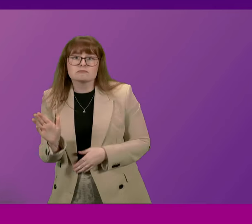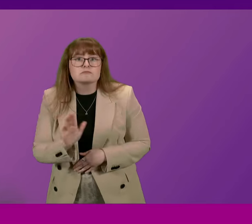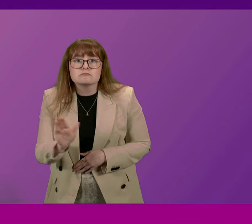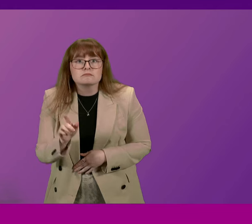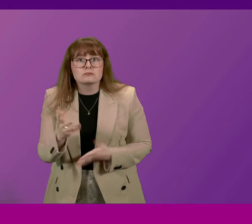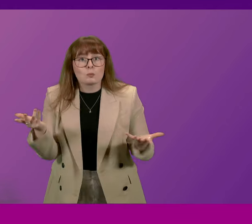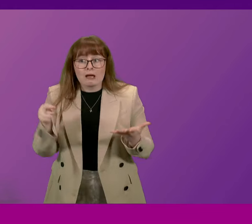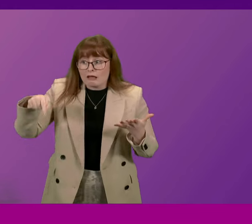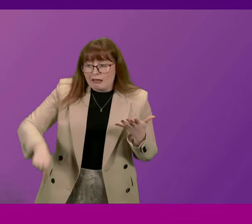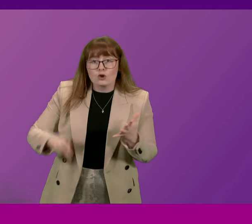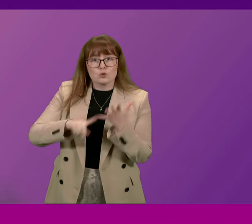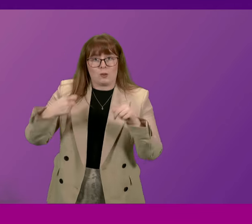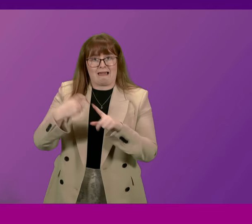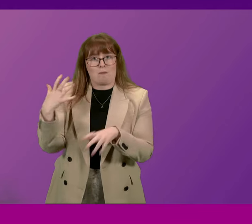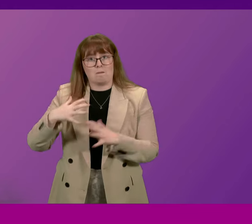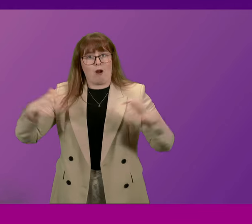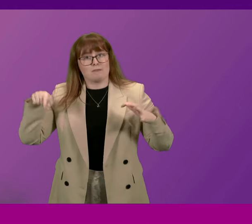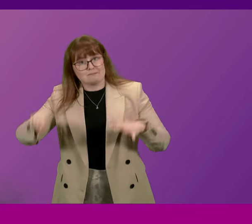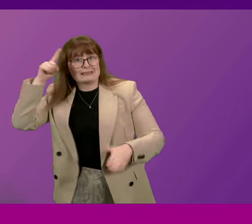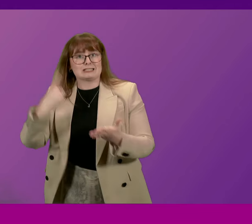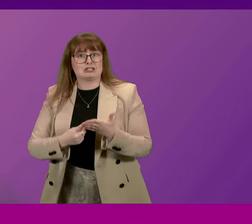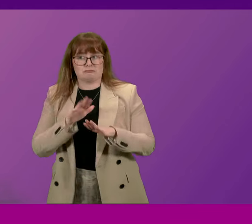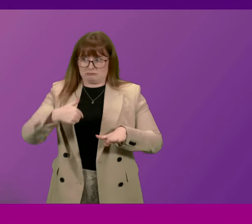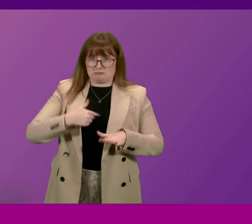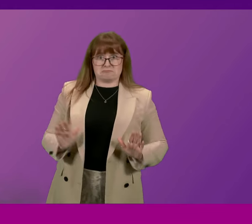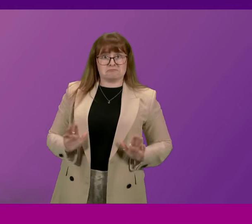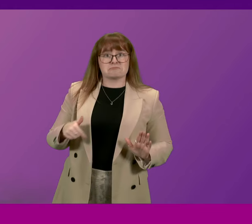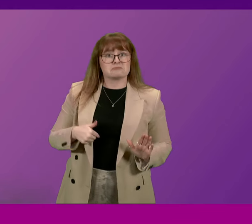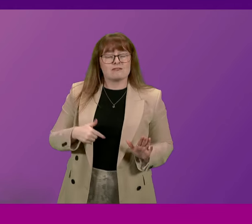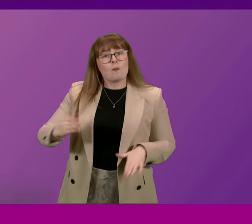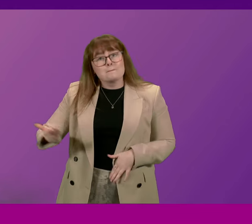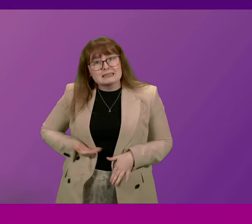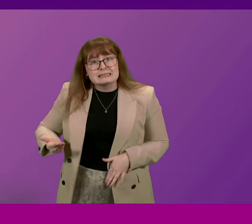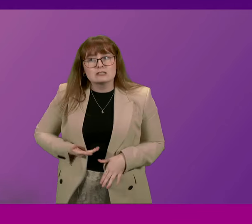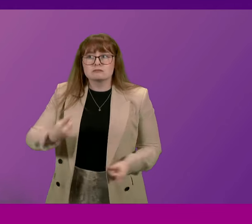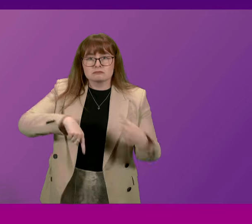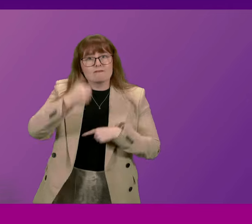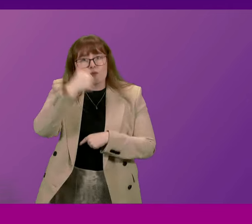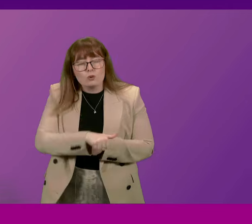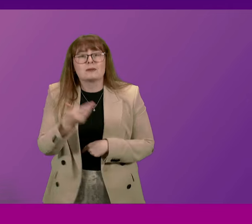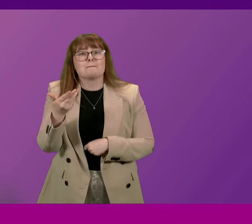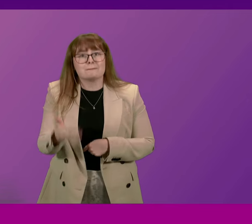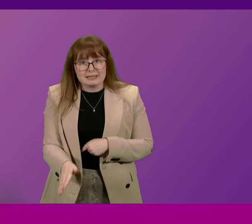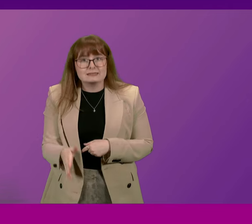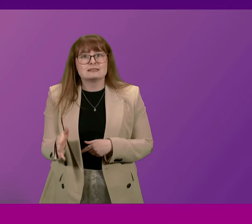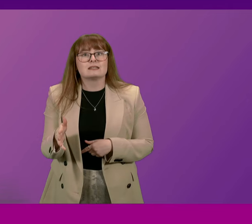by the United Kingdom Parliament. And on business rates, we have, of course, the most